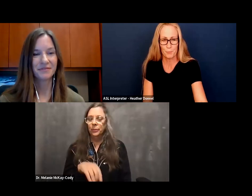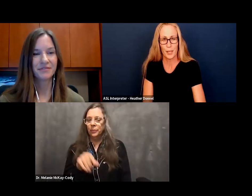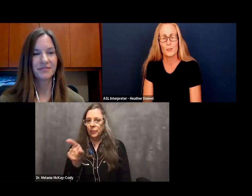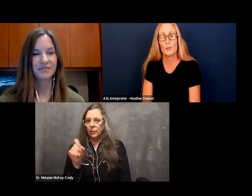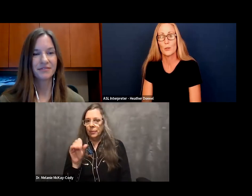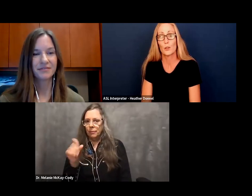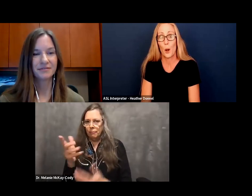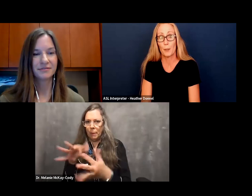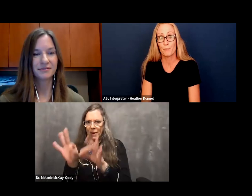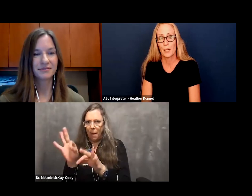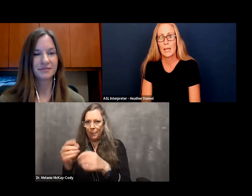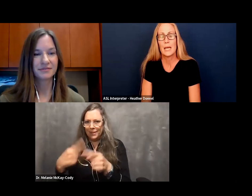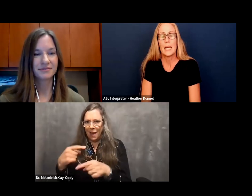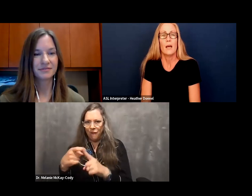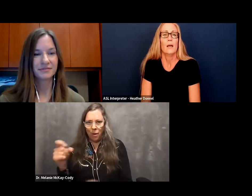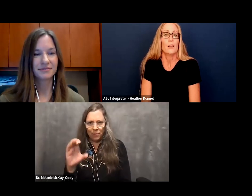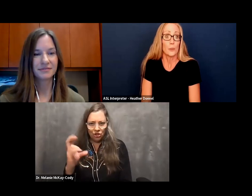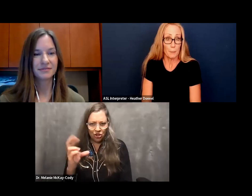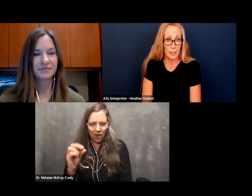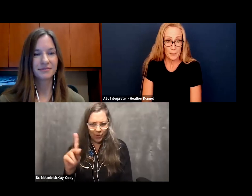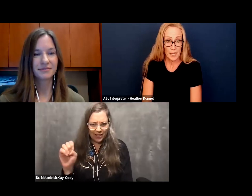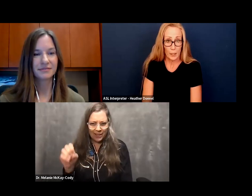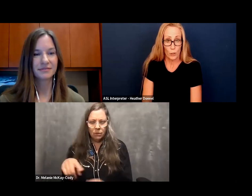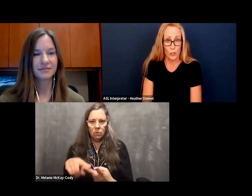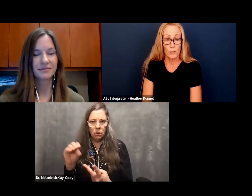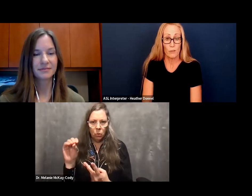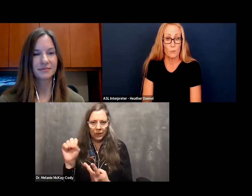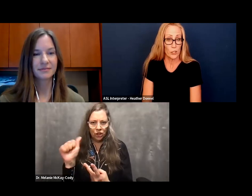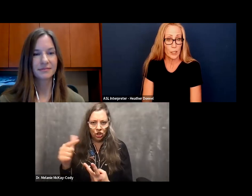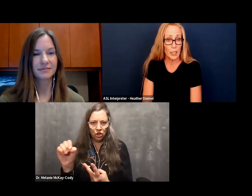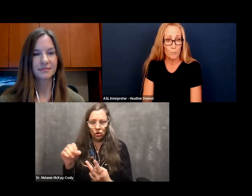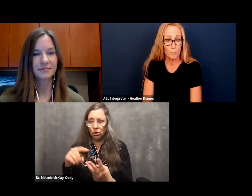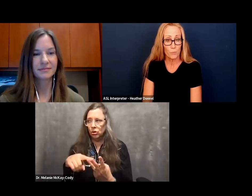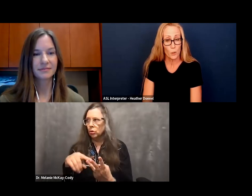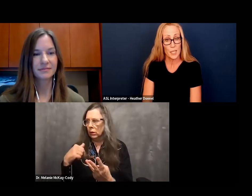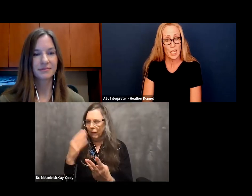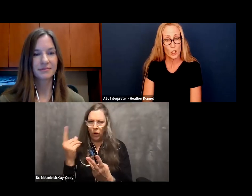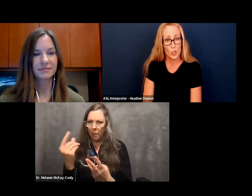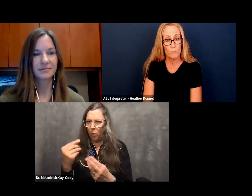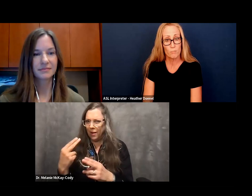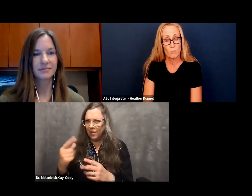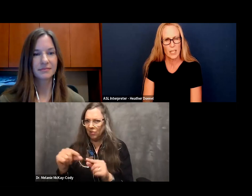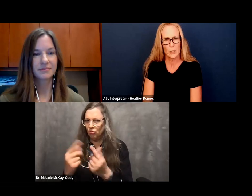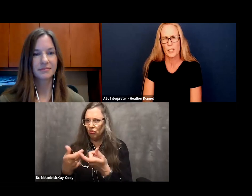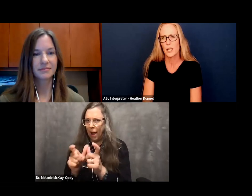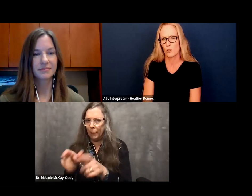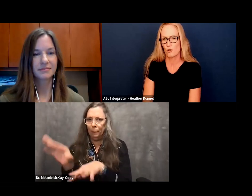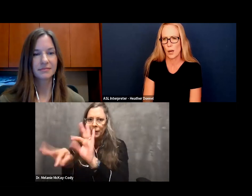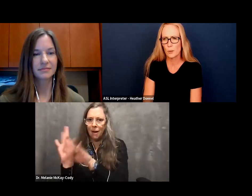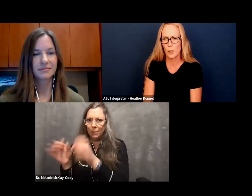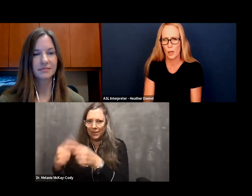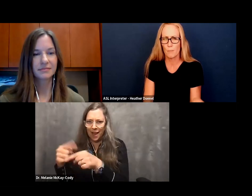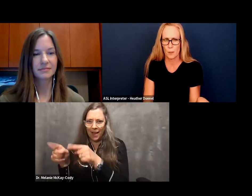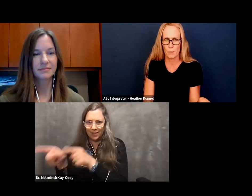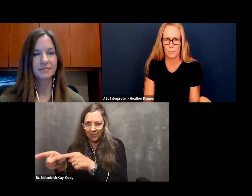tip. Okay, so Dewey, Oklahoma. So he picked up sign language from Cherokee, Osage, and there was another